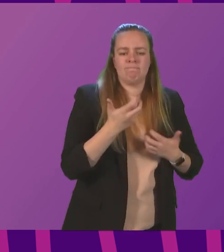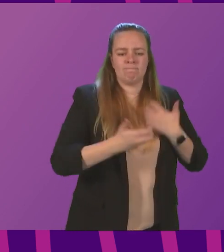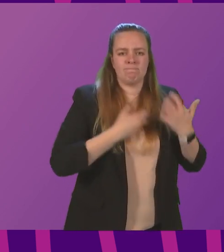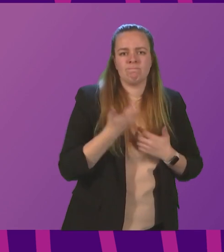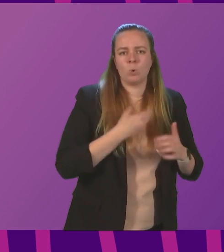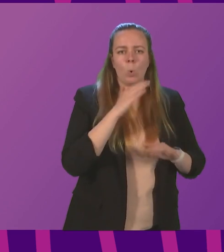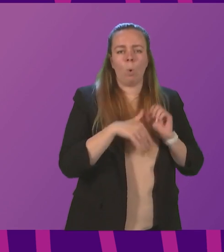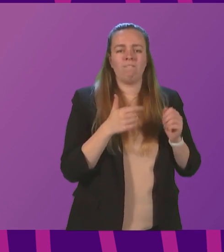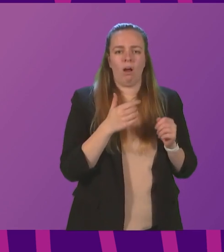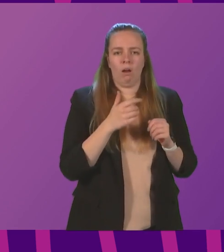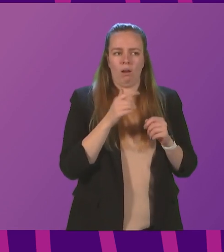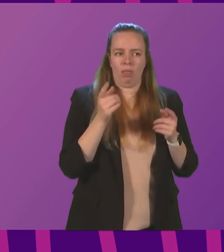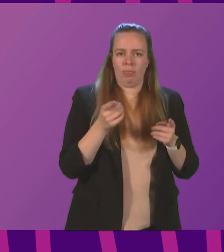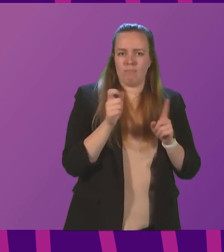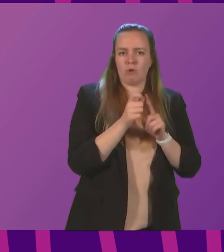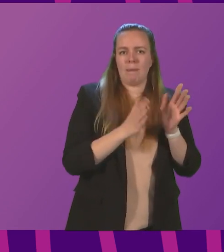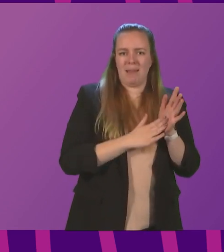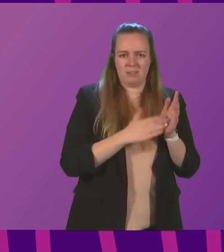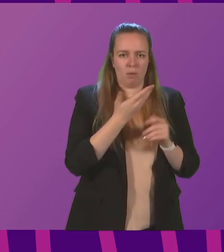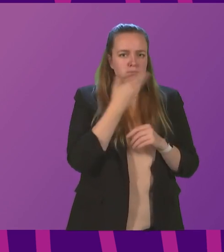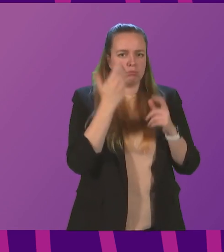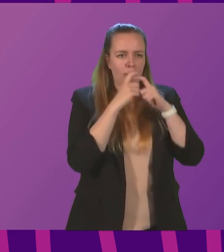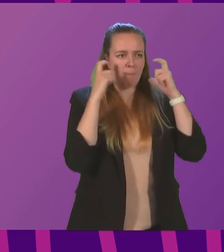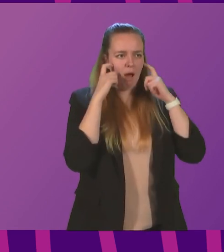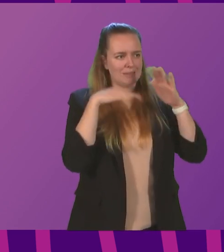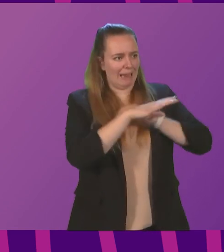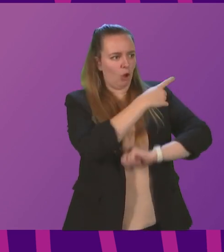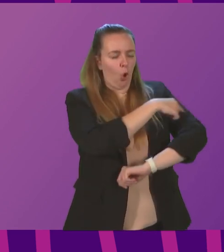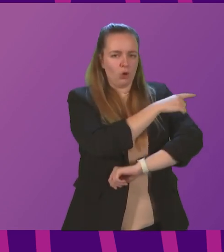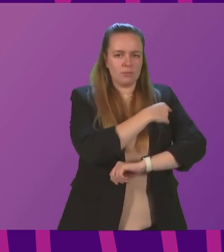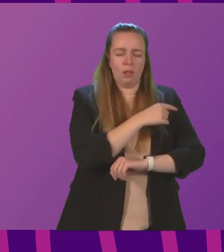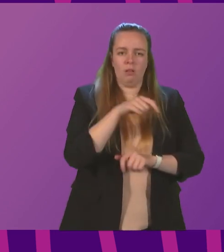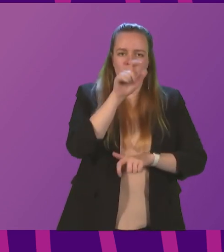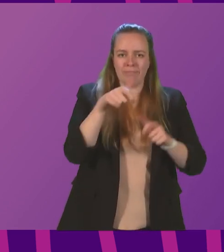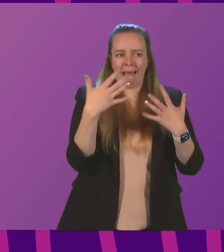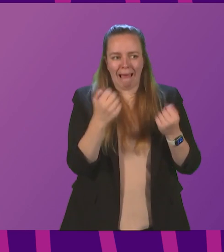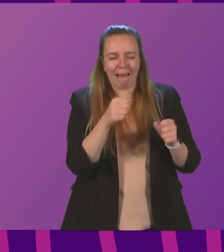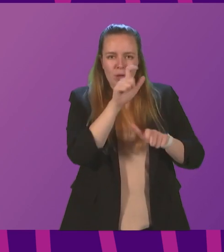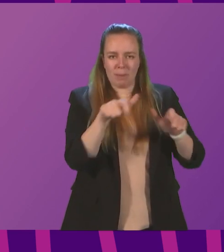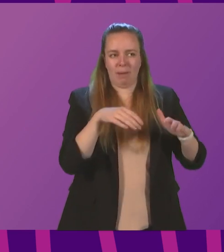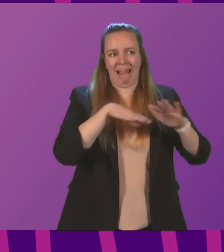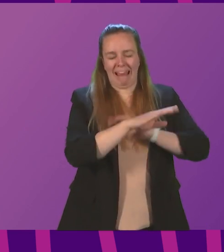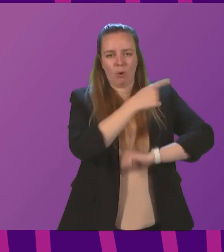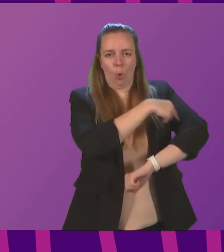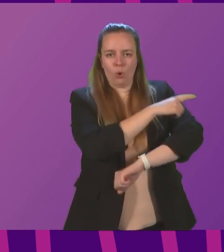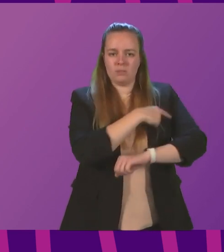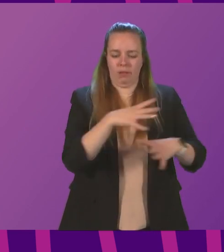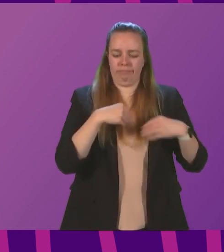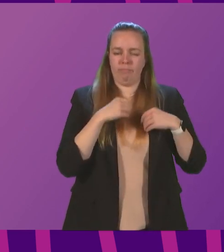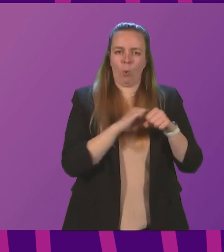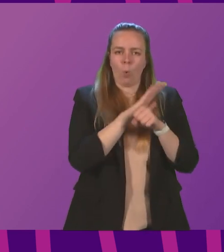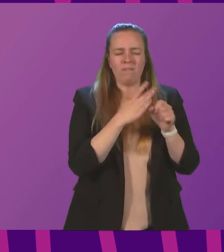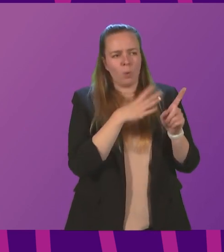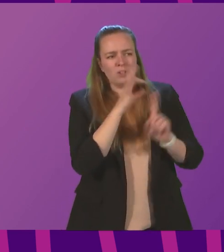seeing the Prime Minister with no mask on in a hospital, some who have loved ones in hospital with Covid. Can I ask the First Minister,